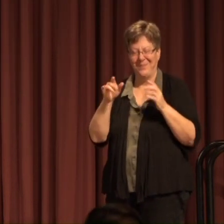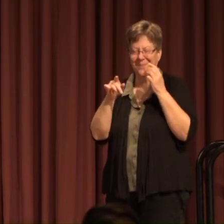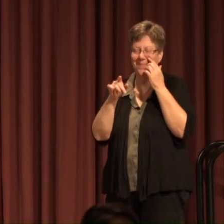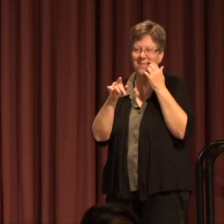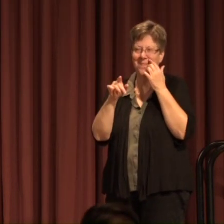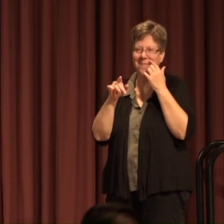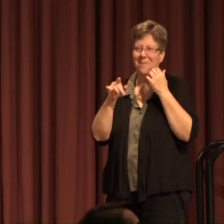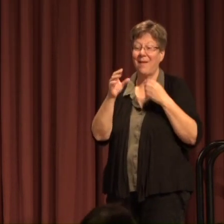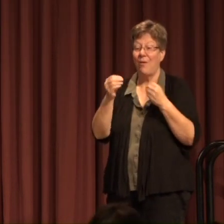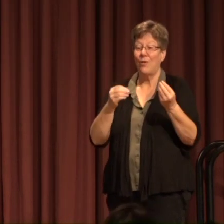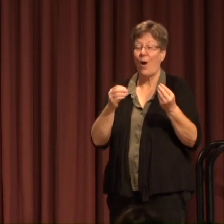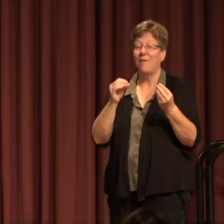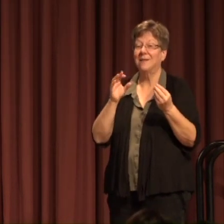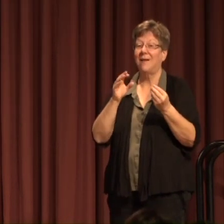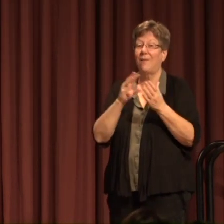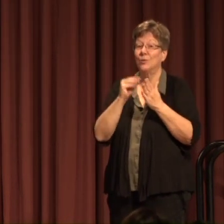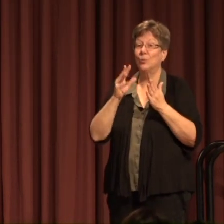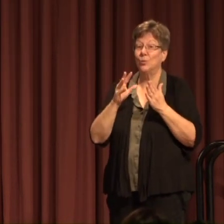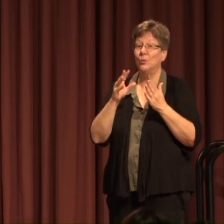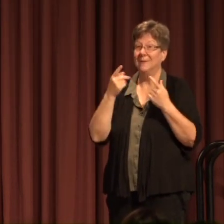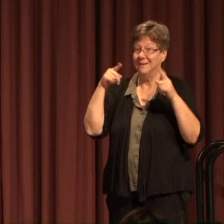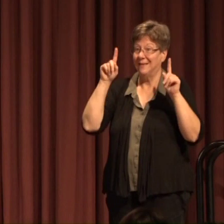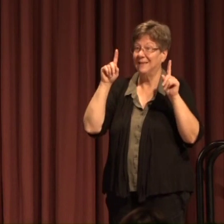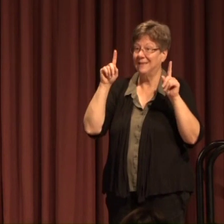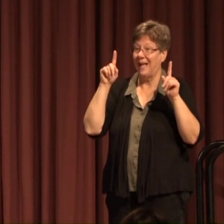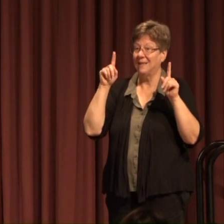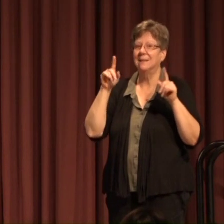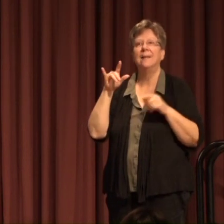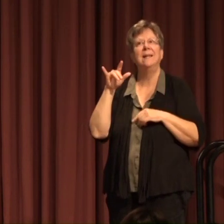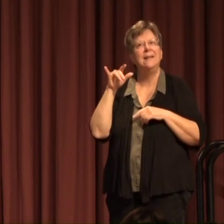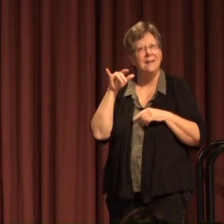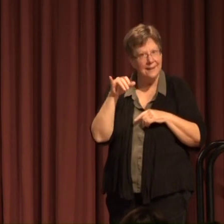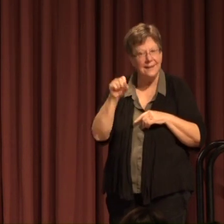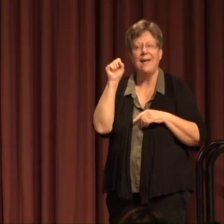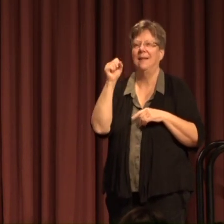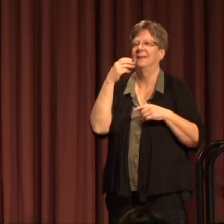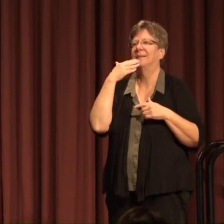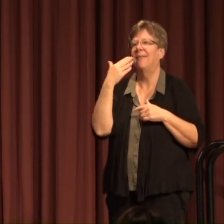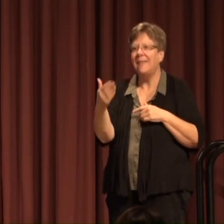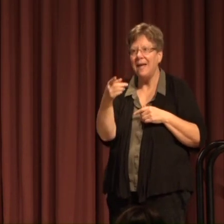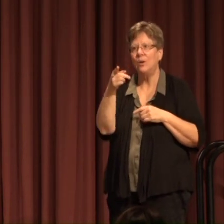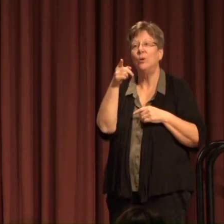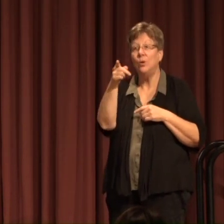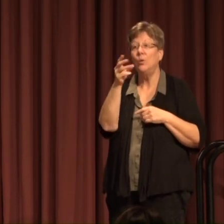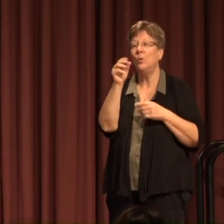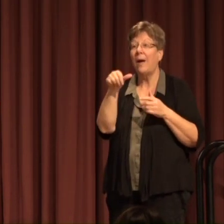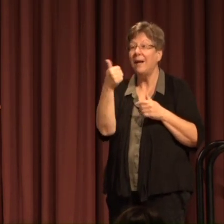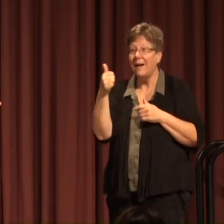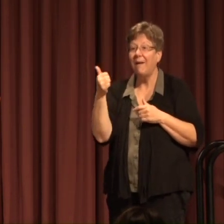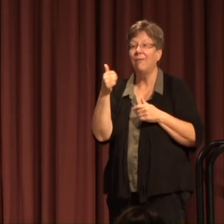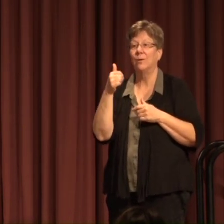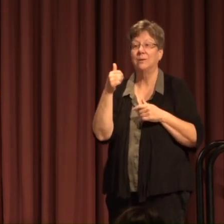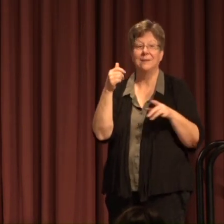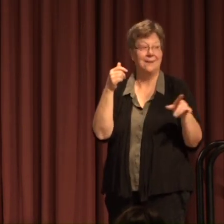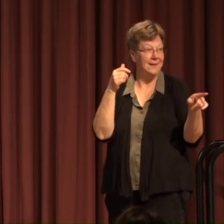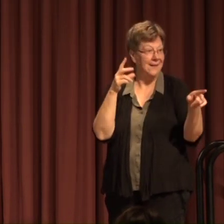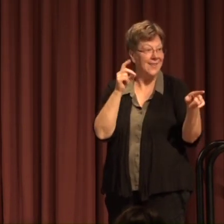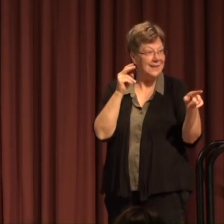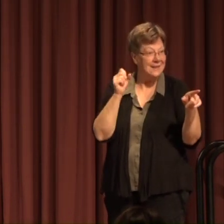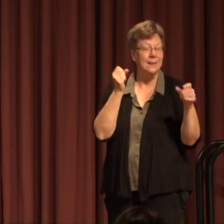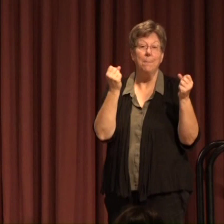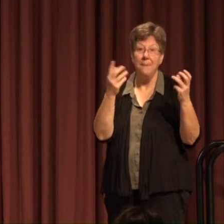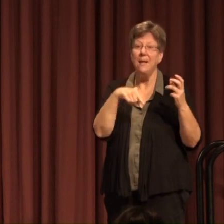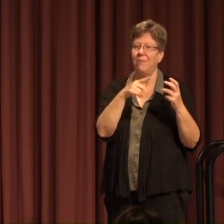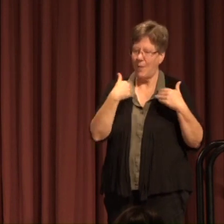The office of student success Yes, thank you You and others And the deans Many of you